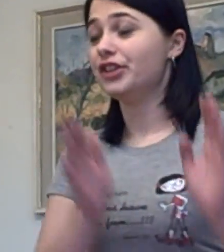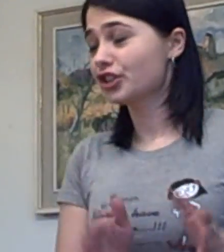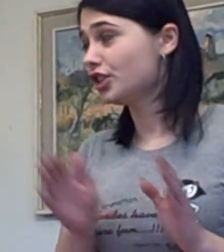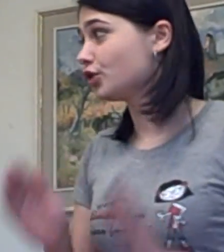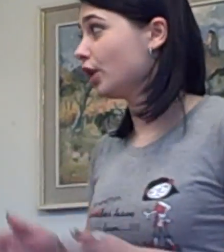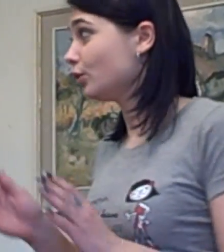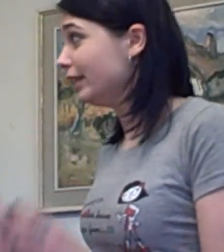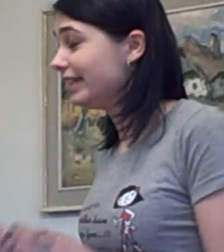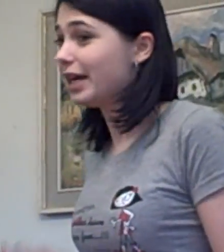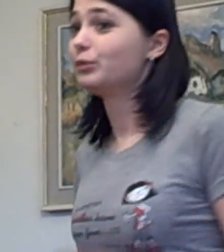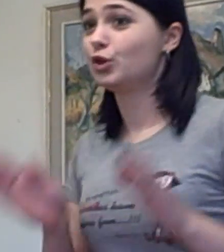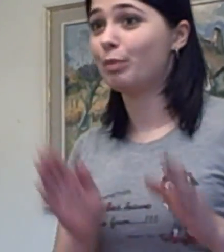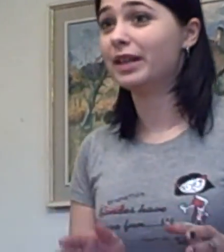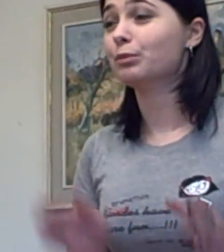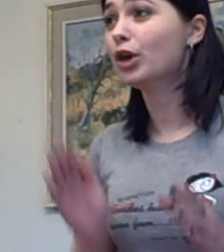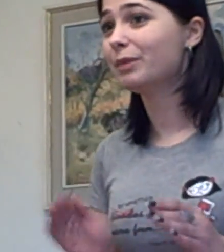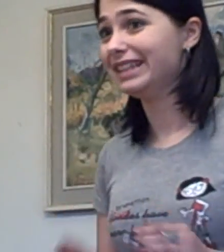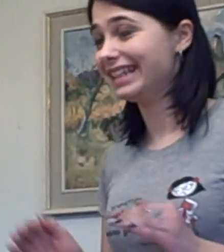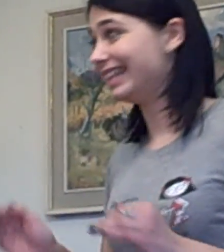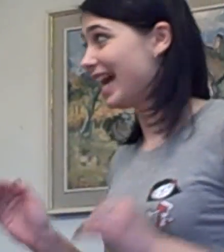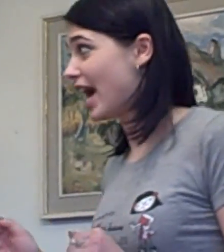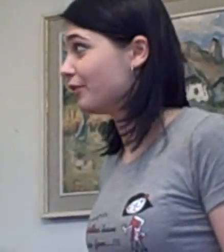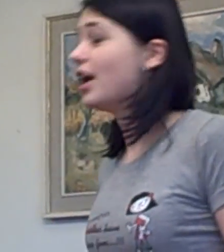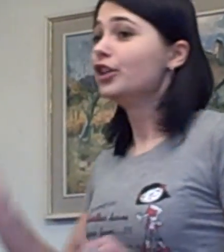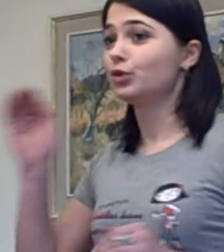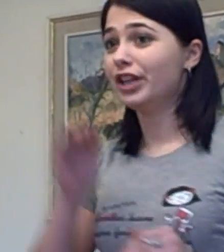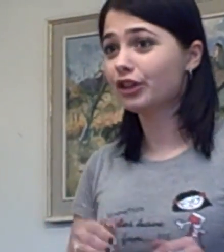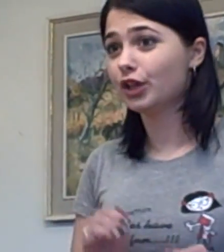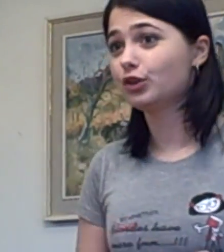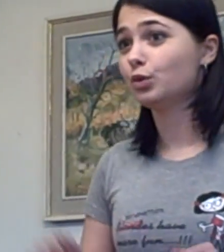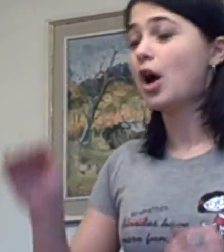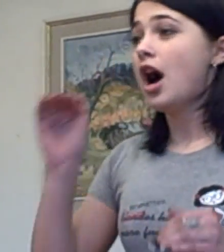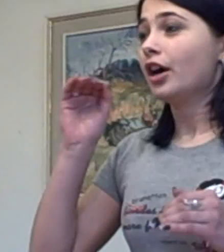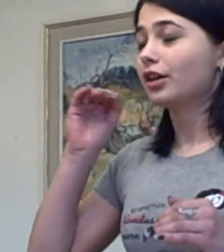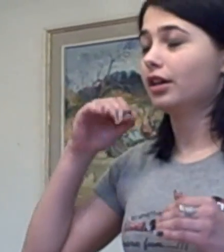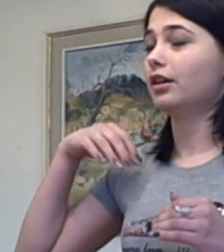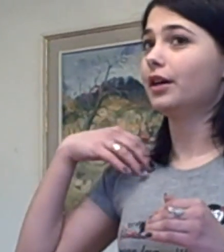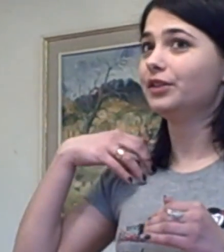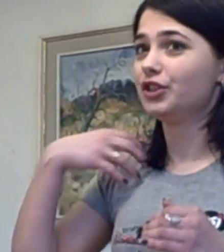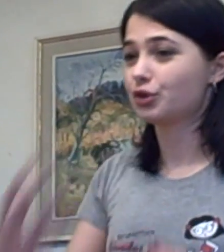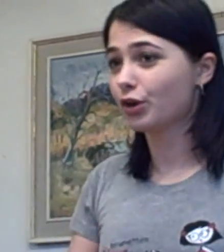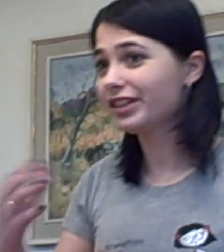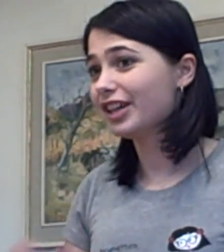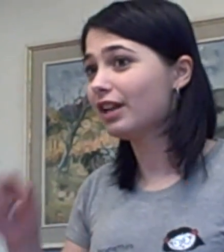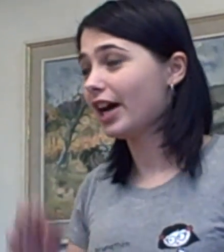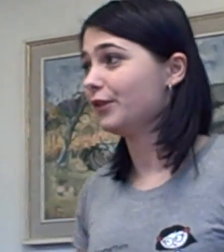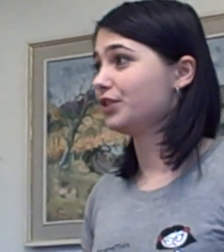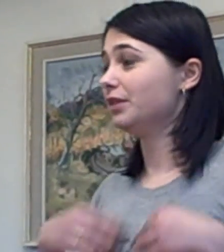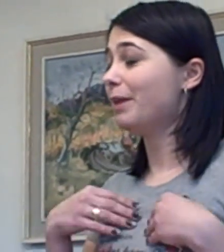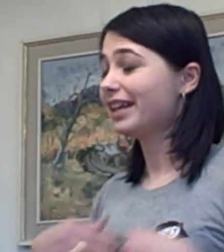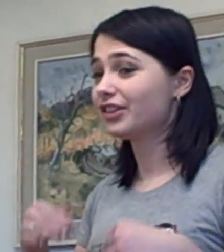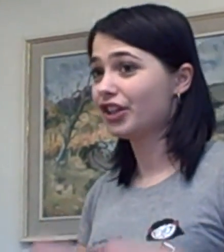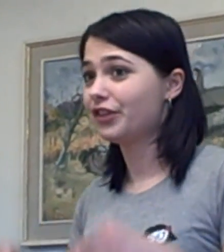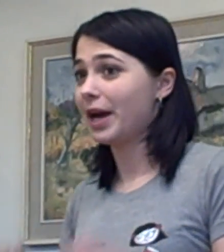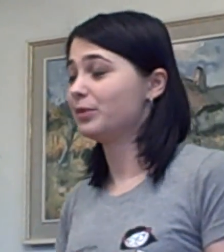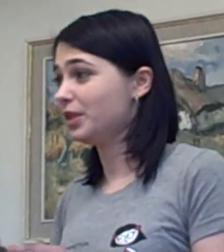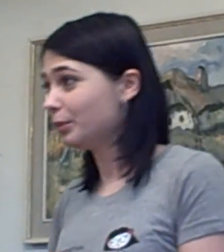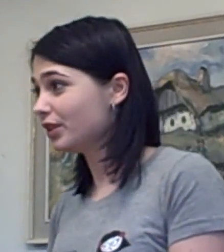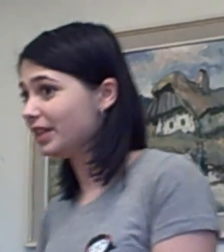addiction is going to lead them to spend more money than they have. So, they are going to destroy their lives in making their deaths deeper and